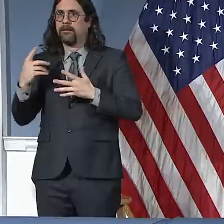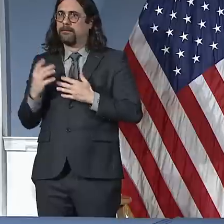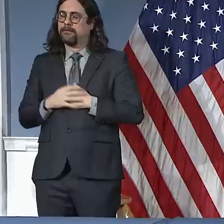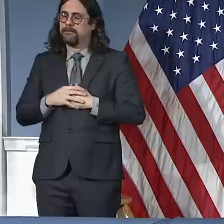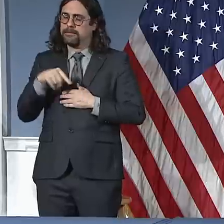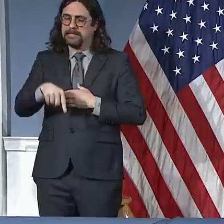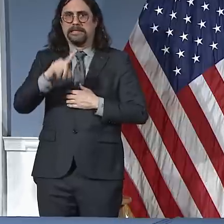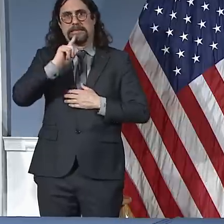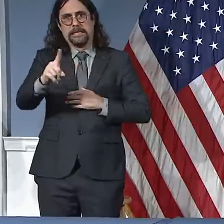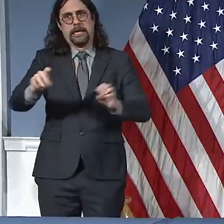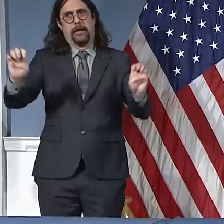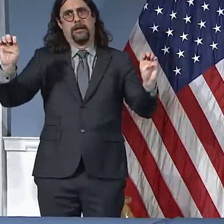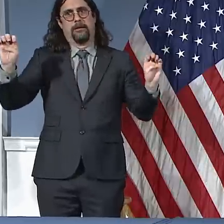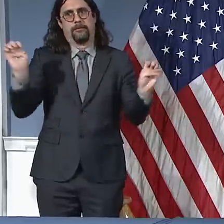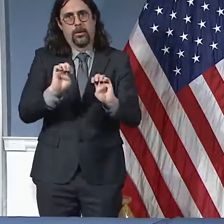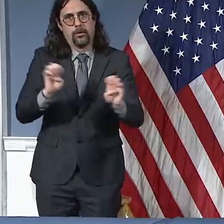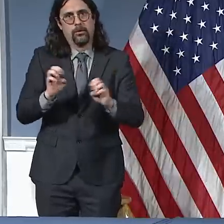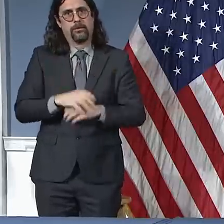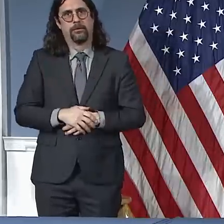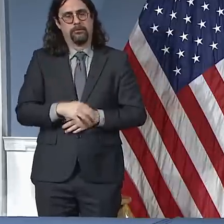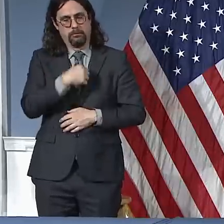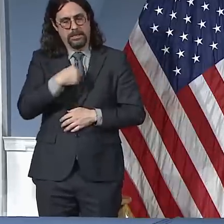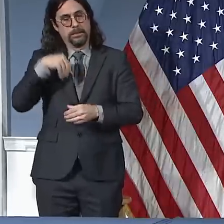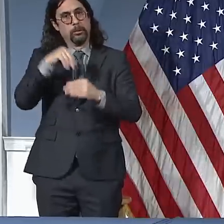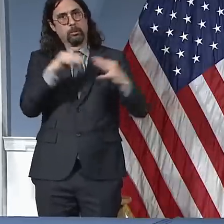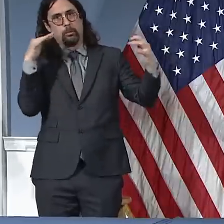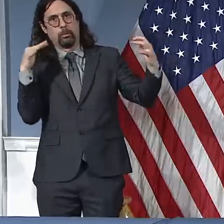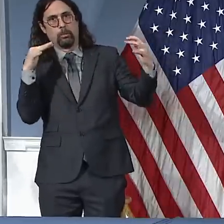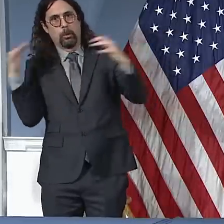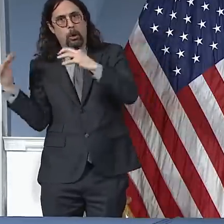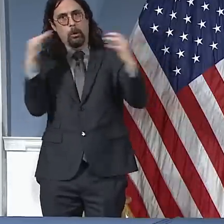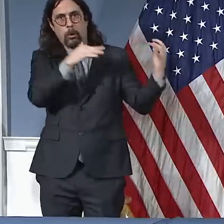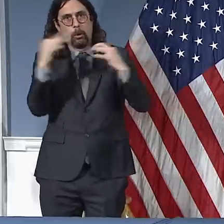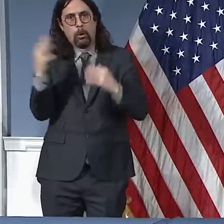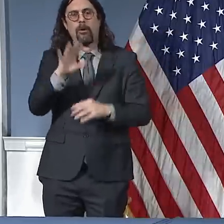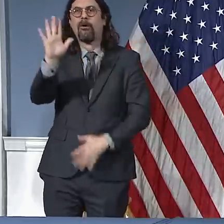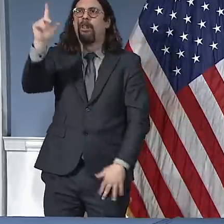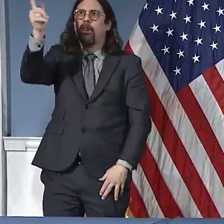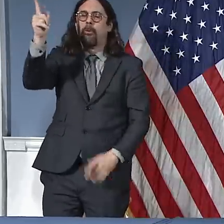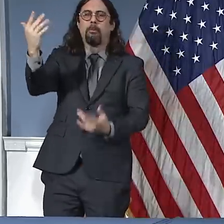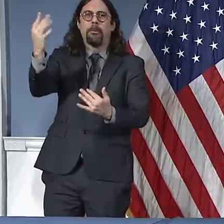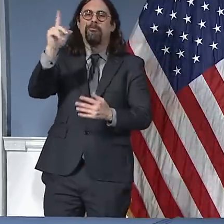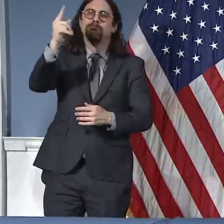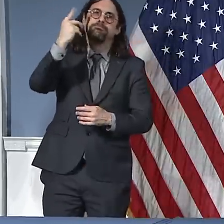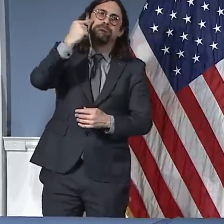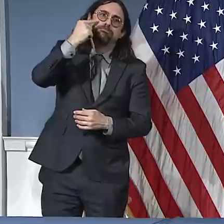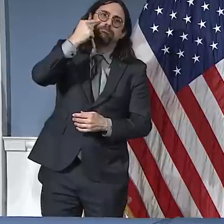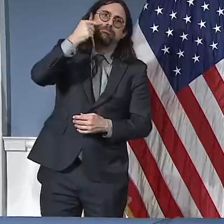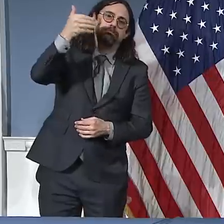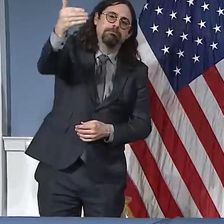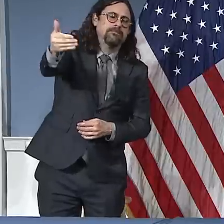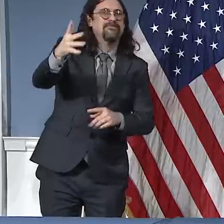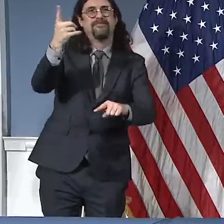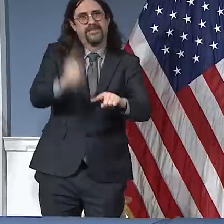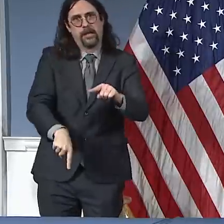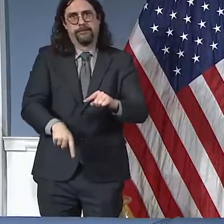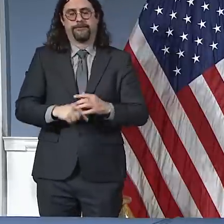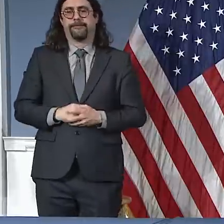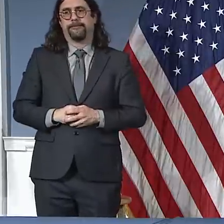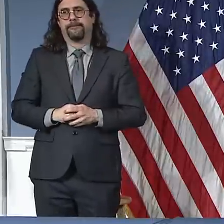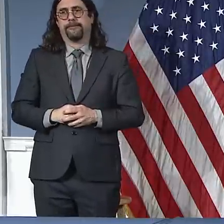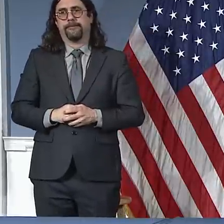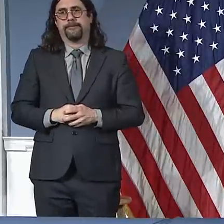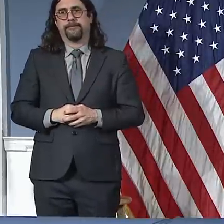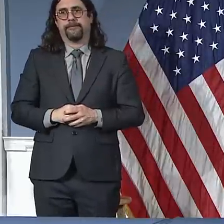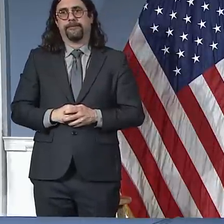fighting this battle, and I know our colleagues at the state level feel exactly the same way, we are all racing against time. We need our federal government